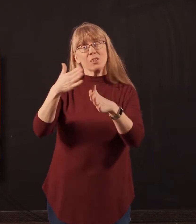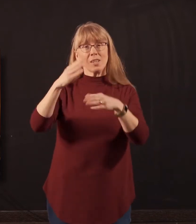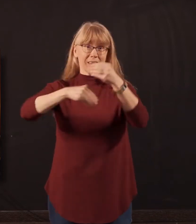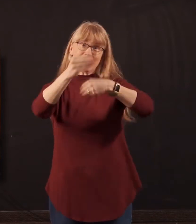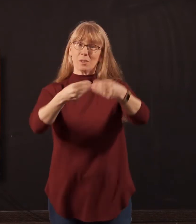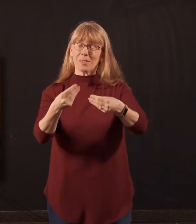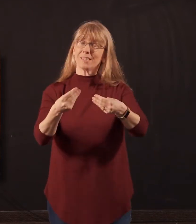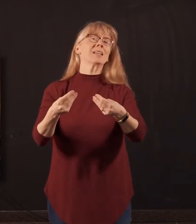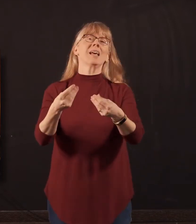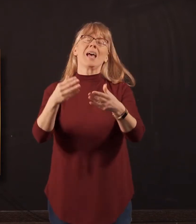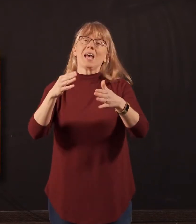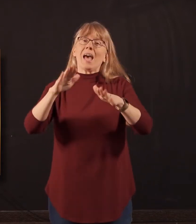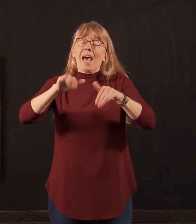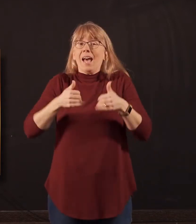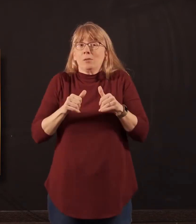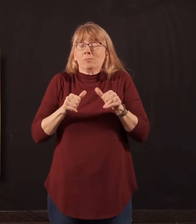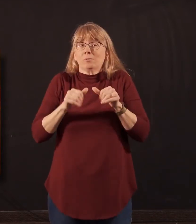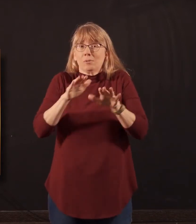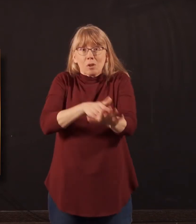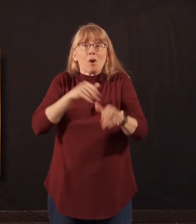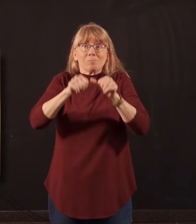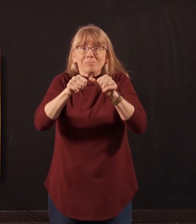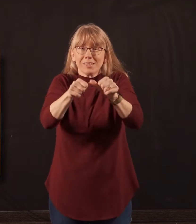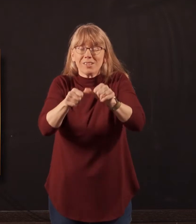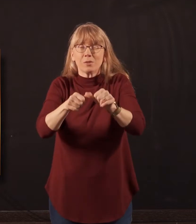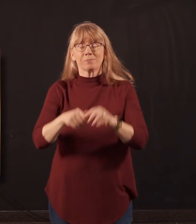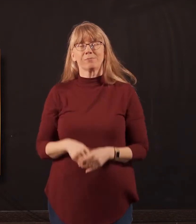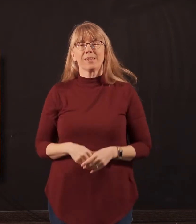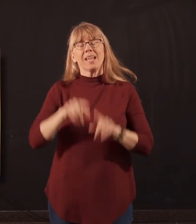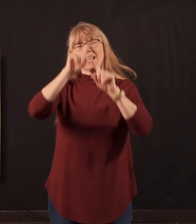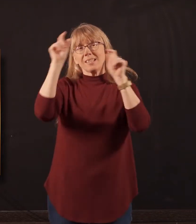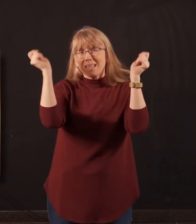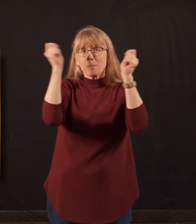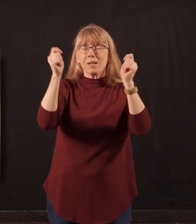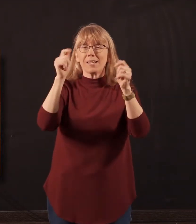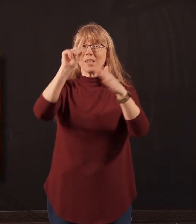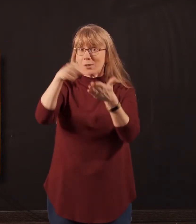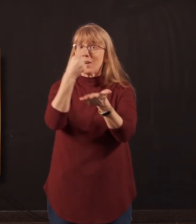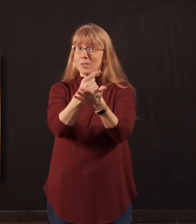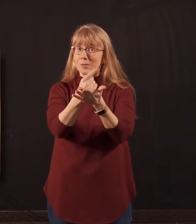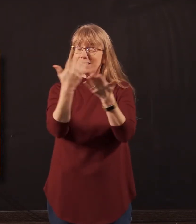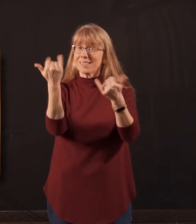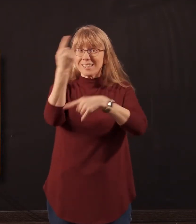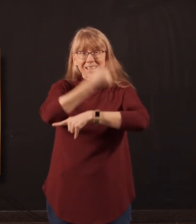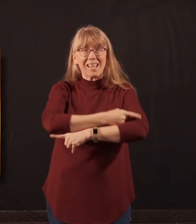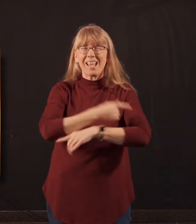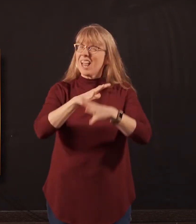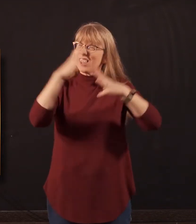long will this last. We'll be celebrating our graduates as they are graduating today. There are lots of things that we get to do to